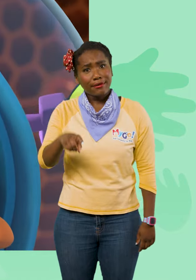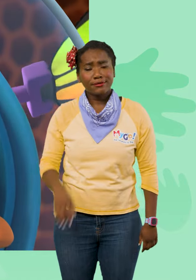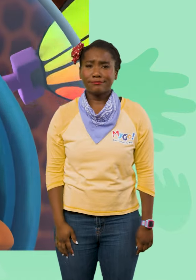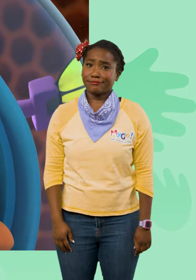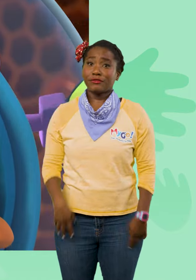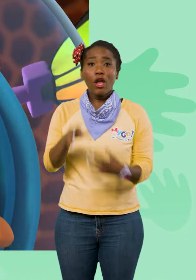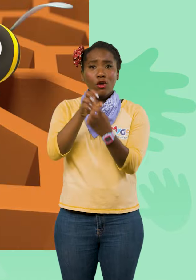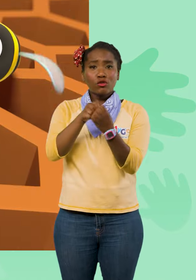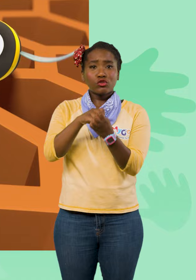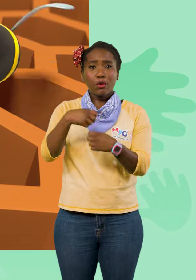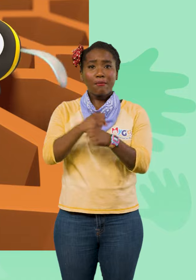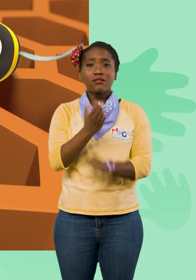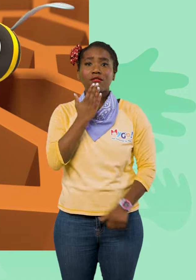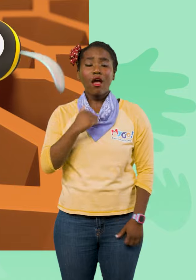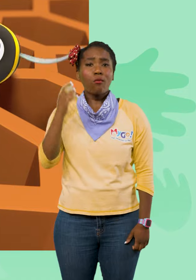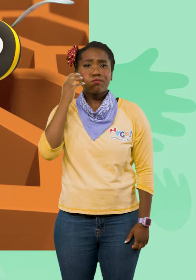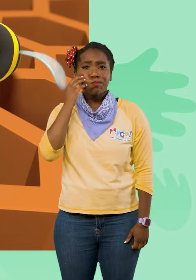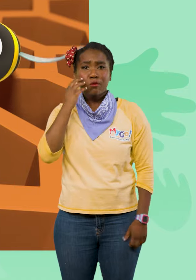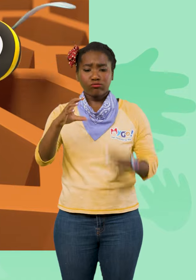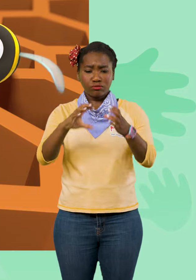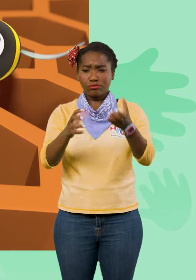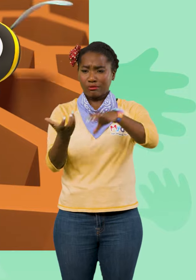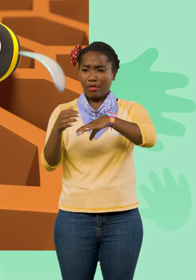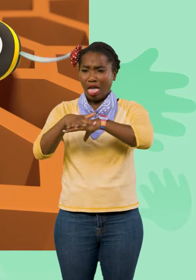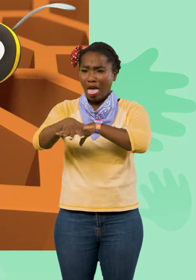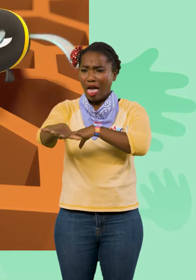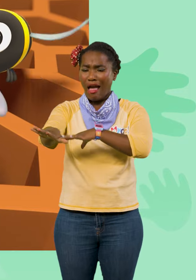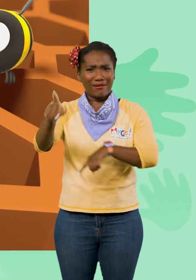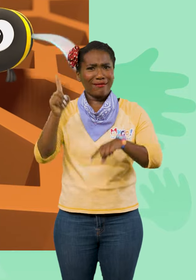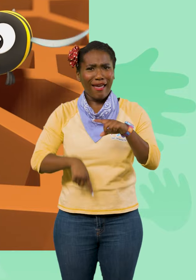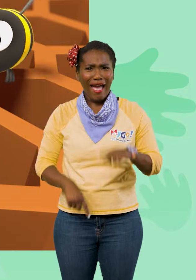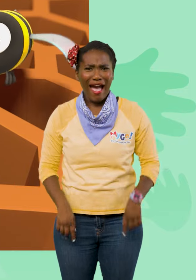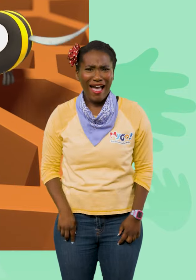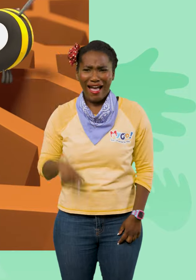Chewing makes it thicker. Can't have runny honey. I rhymed again.